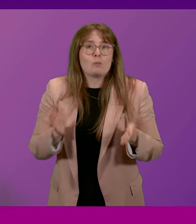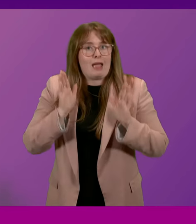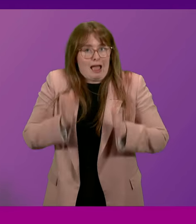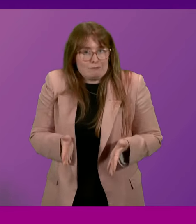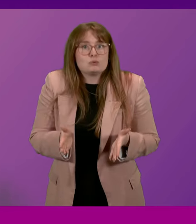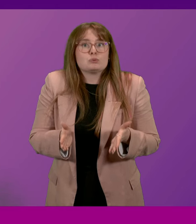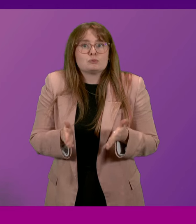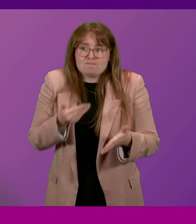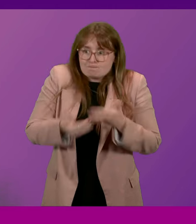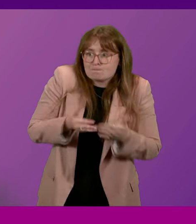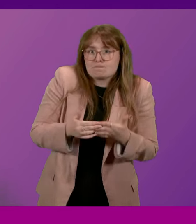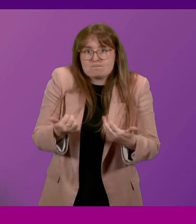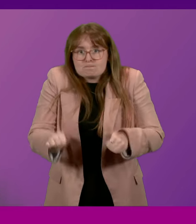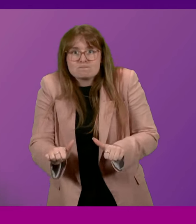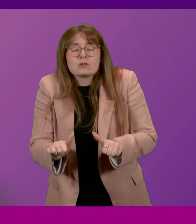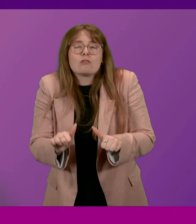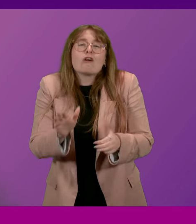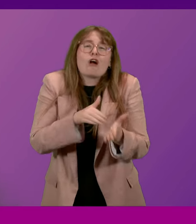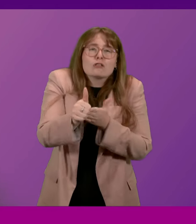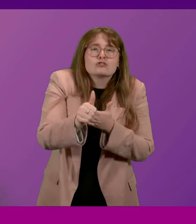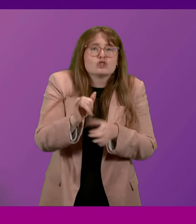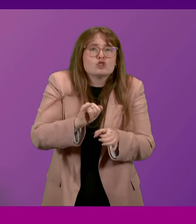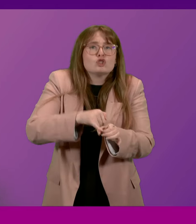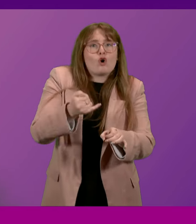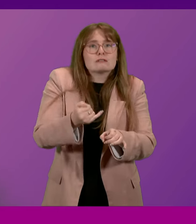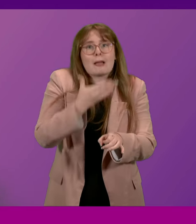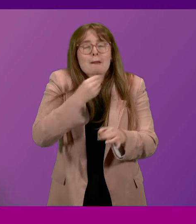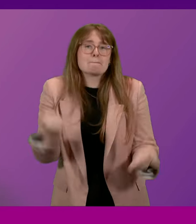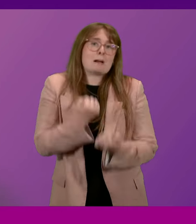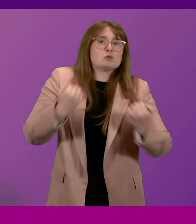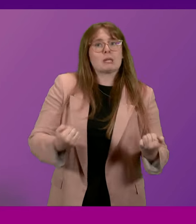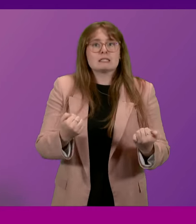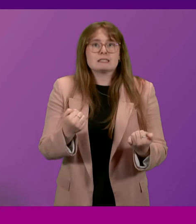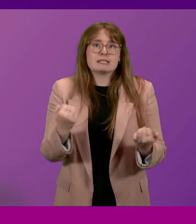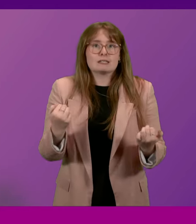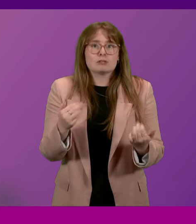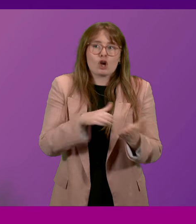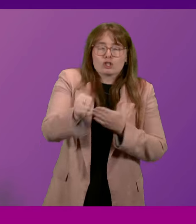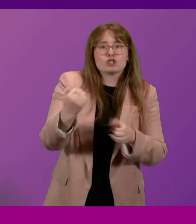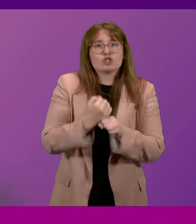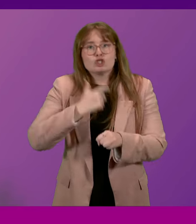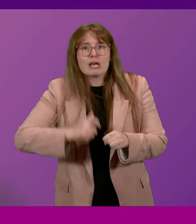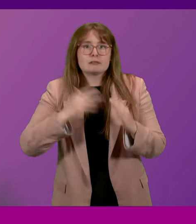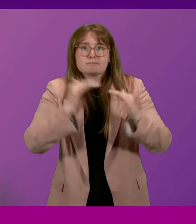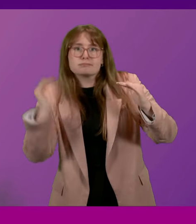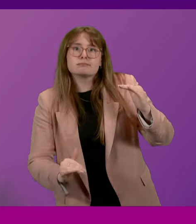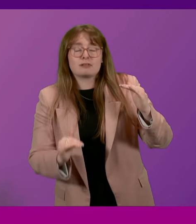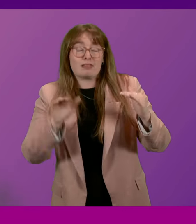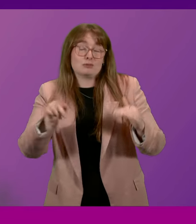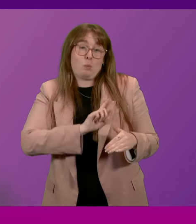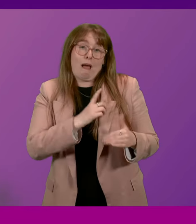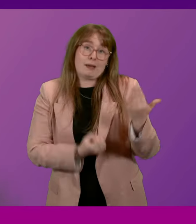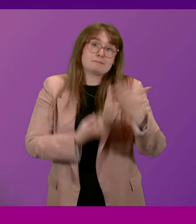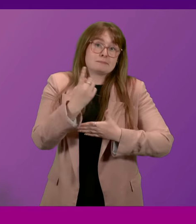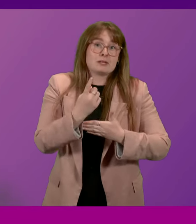out and tackle the culture, the toxic masculinity, culture and gender inequality that leads to violence, harassment,